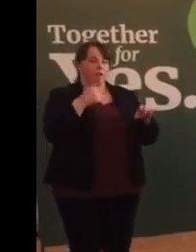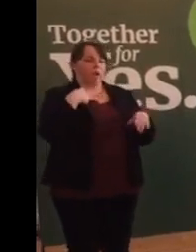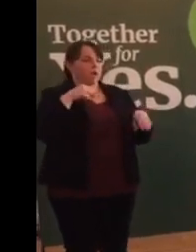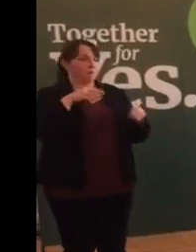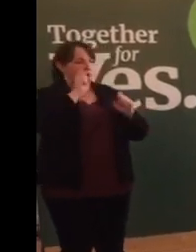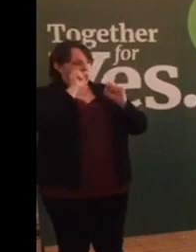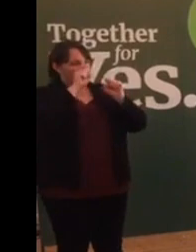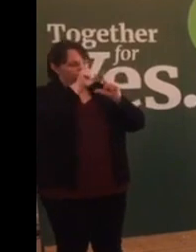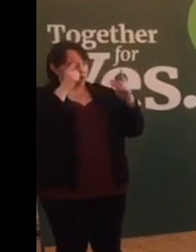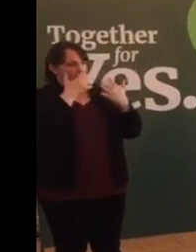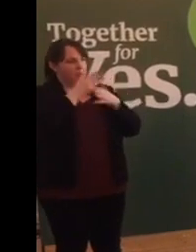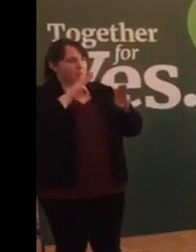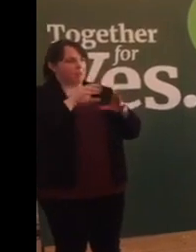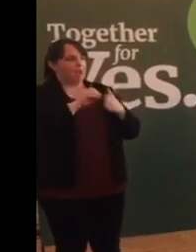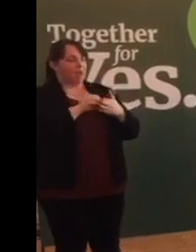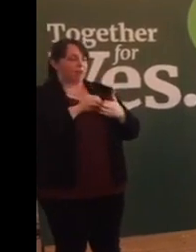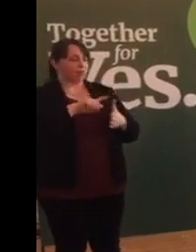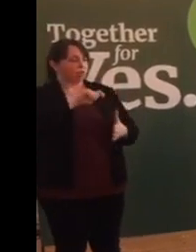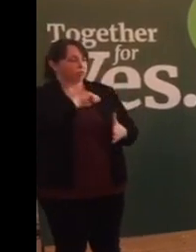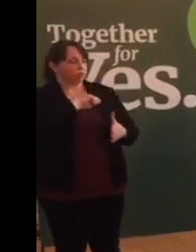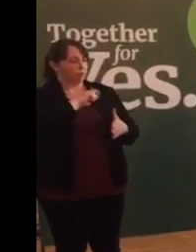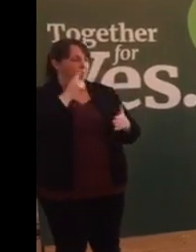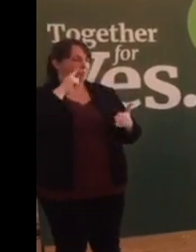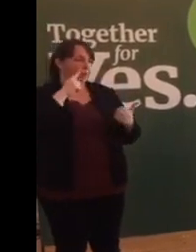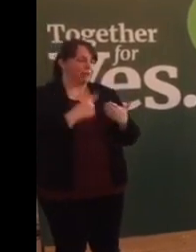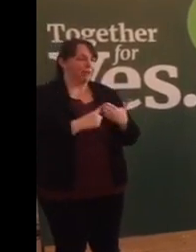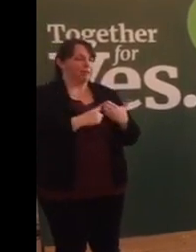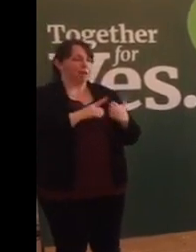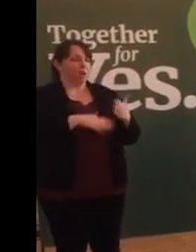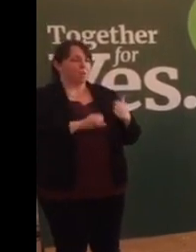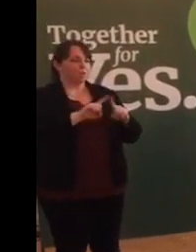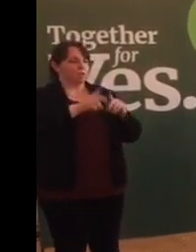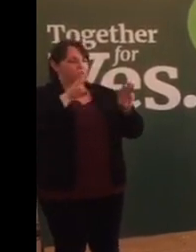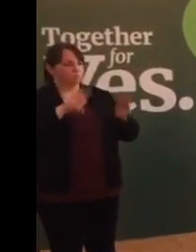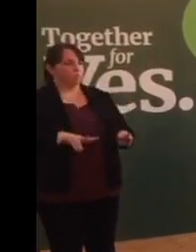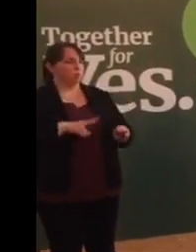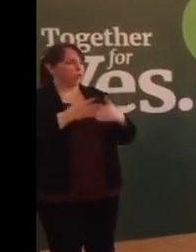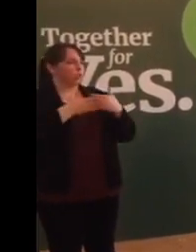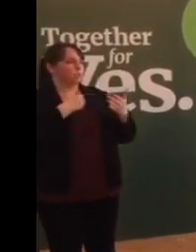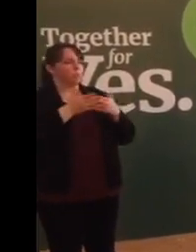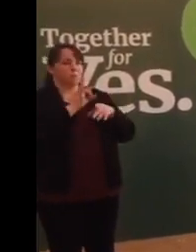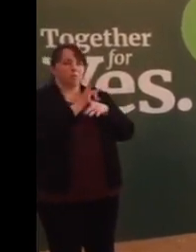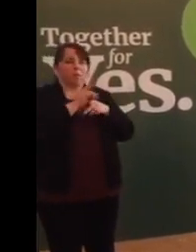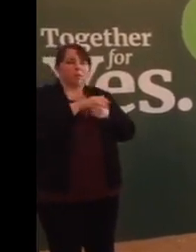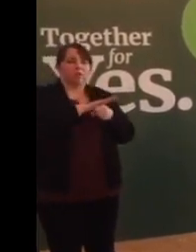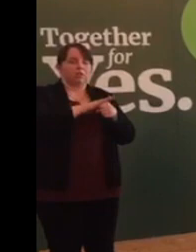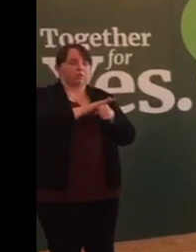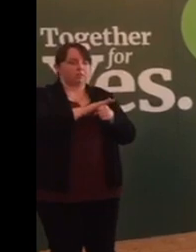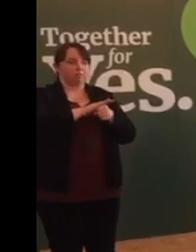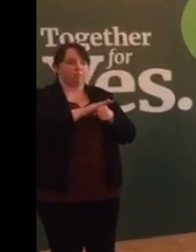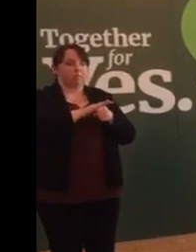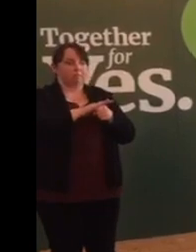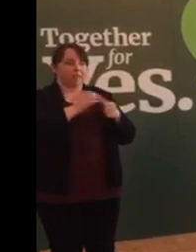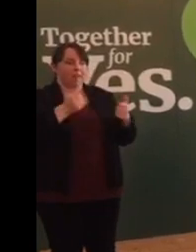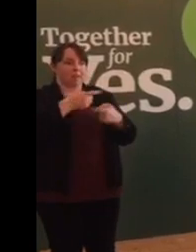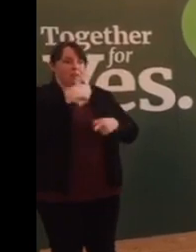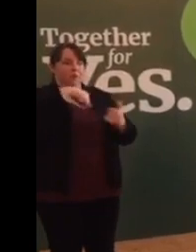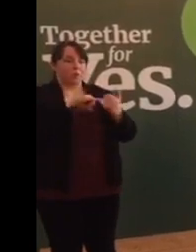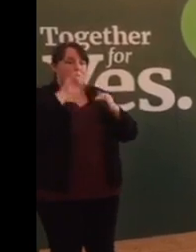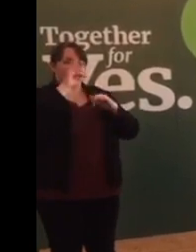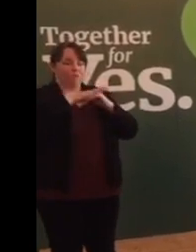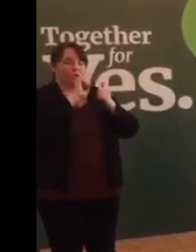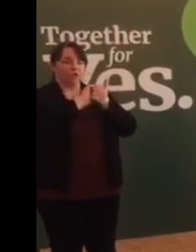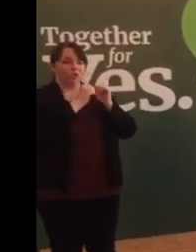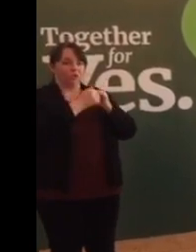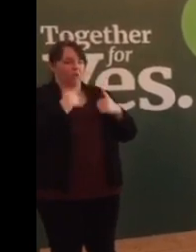people have a sincere belief that abortion is wrong in all circumstances. Those of us who seek change do not